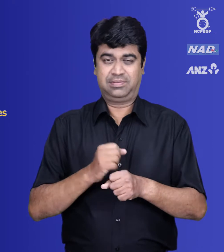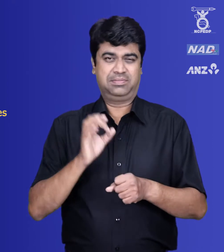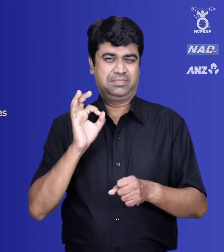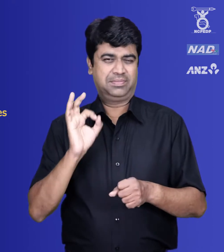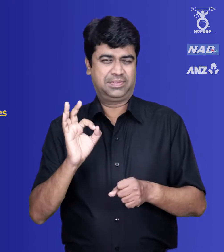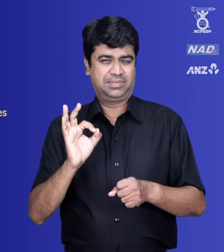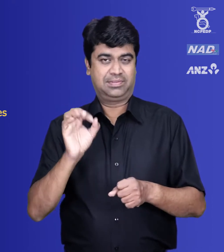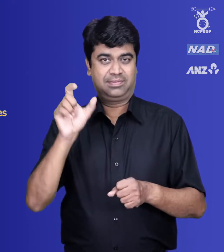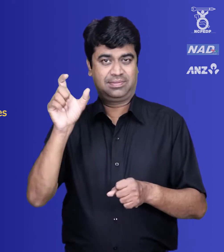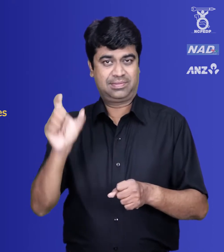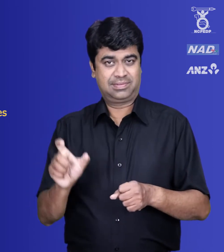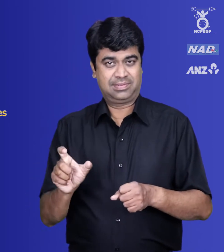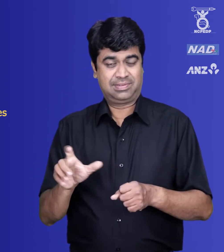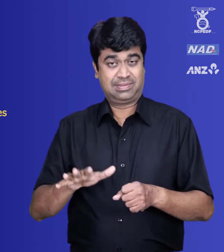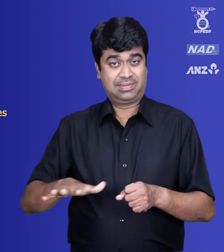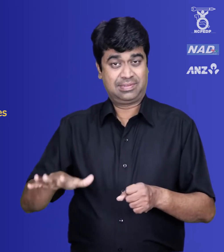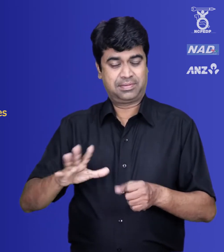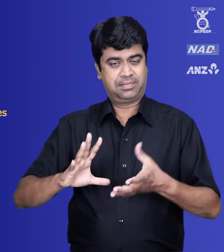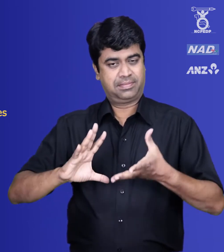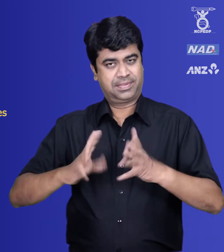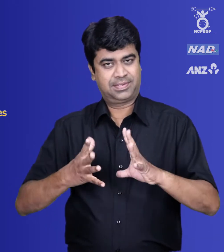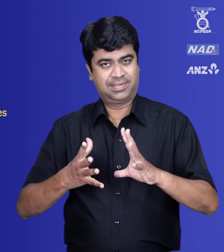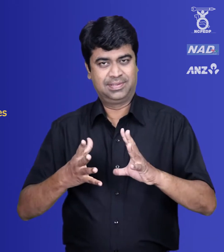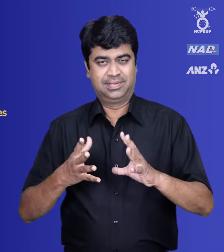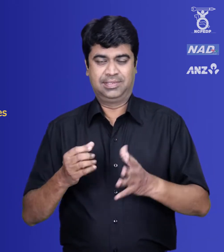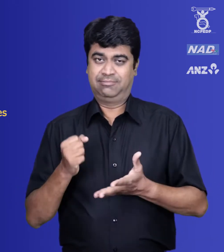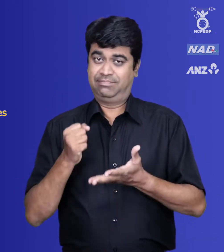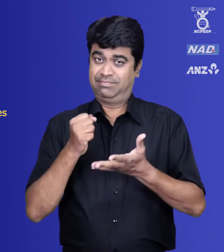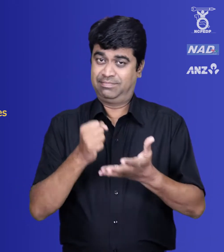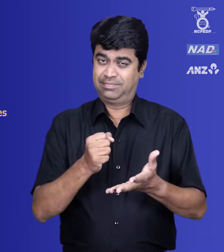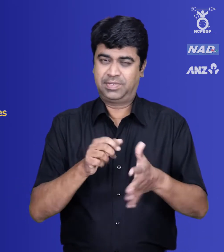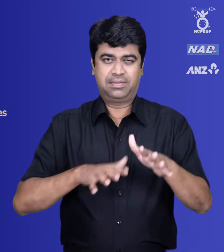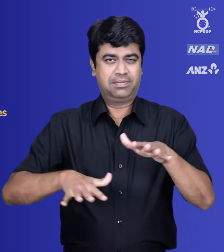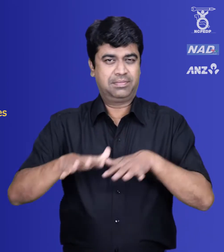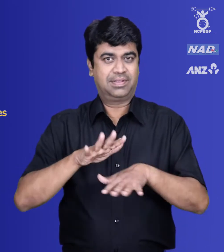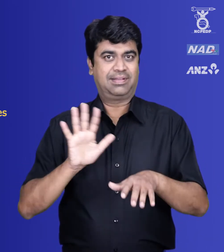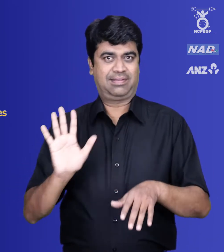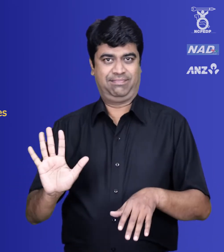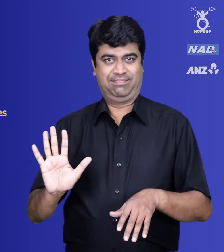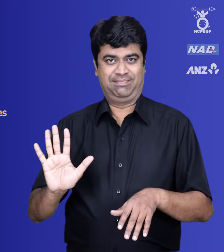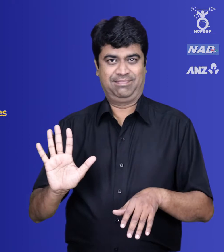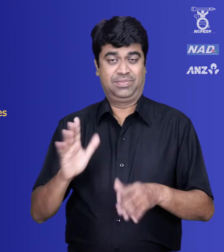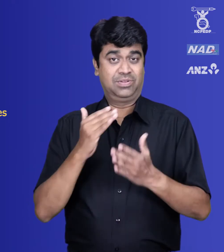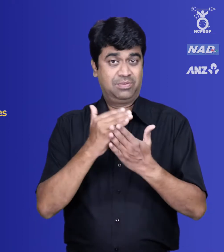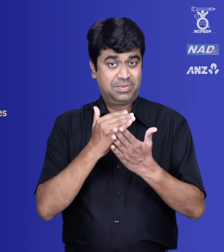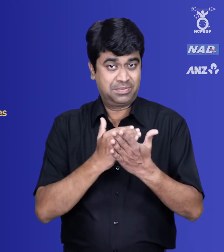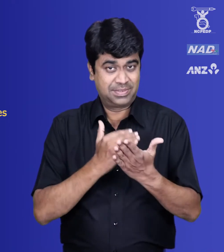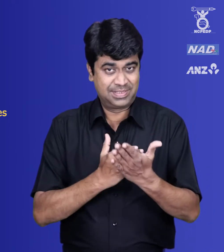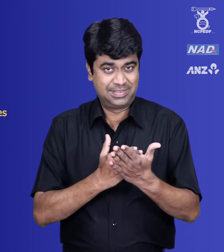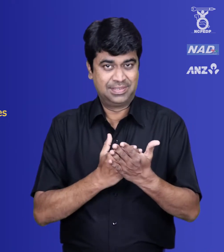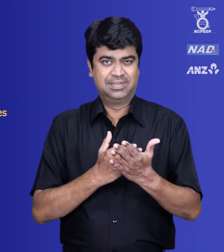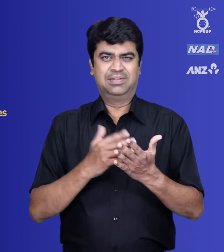The appropriate government shall formulate schemes and programs,